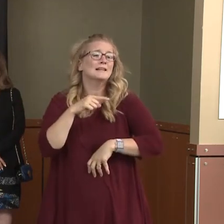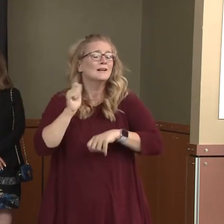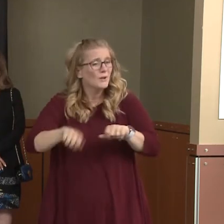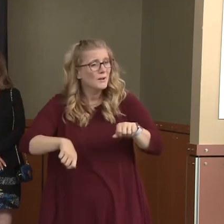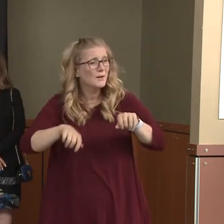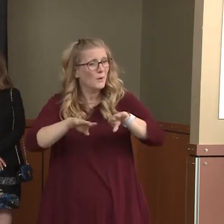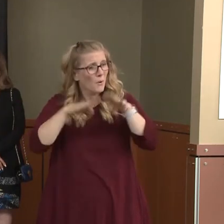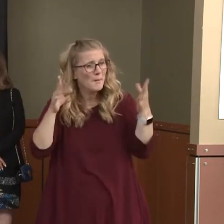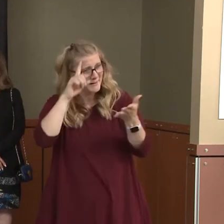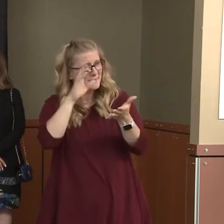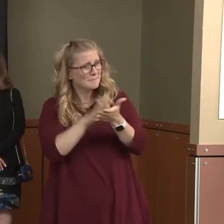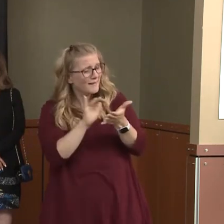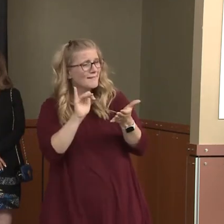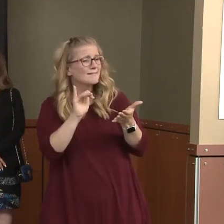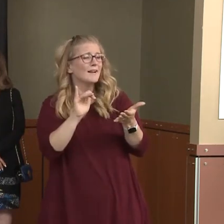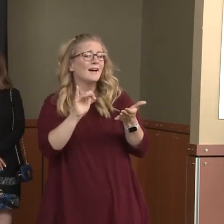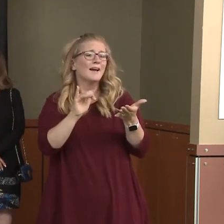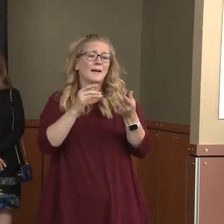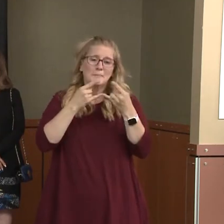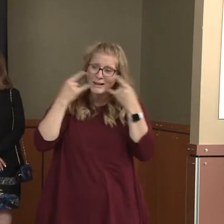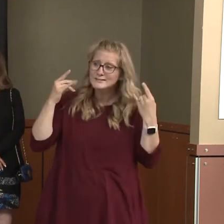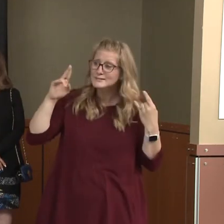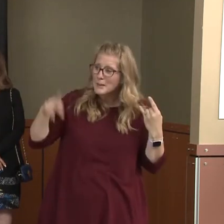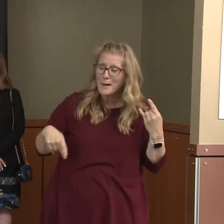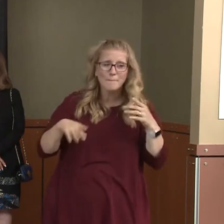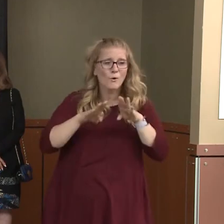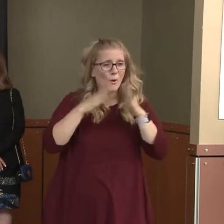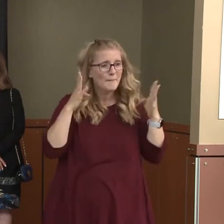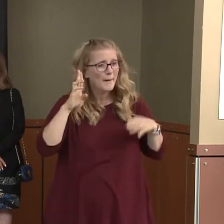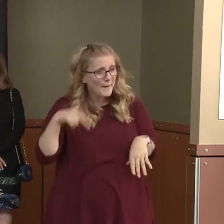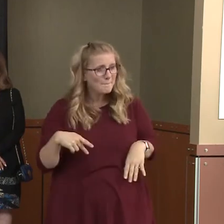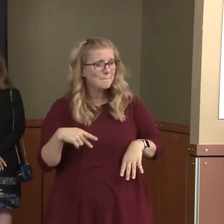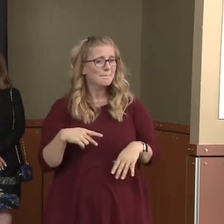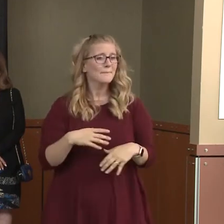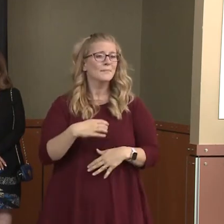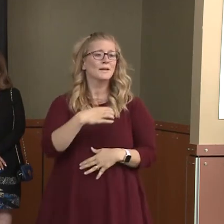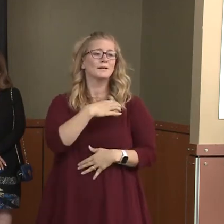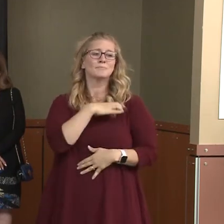up. And like Commissioner Peck said, he basically said, prove it.